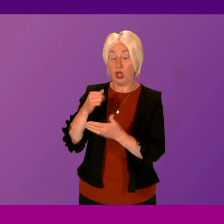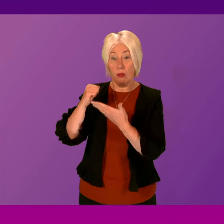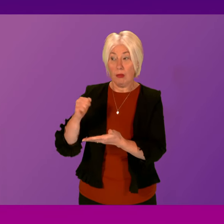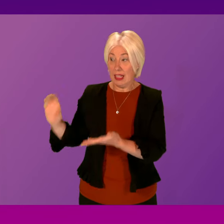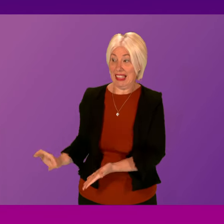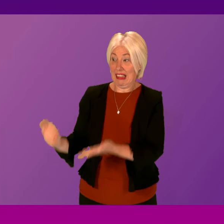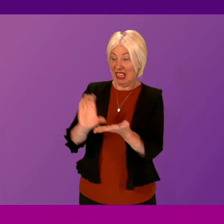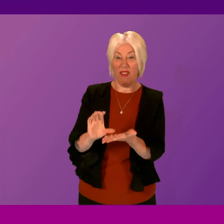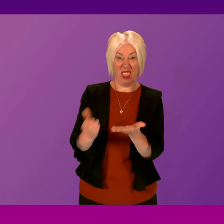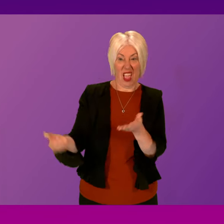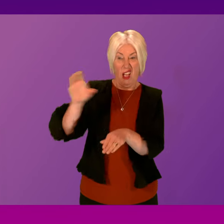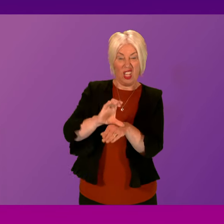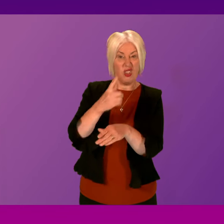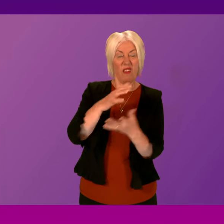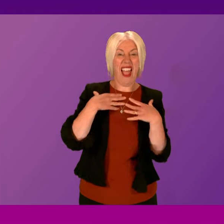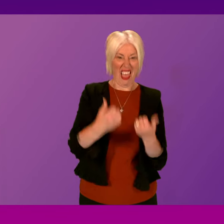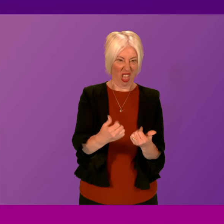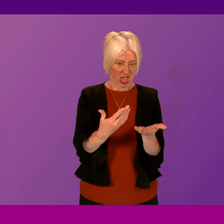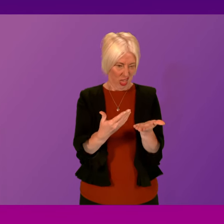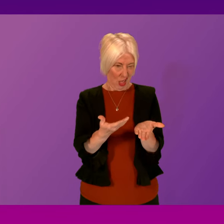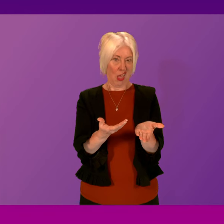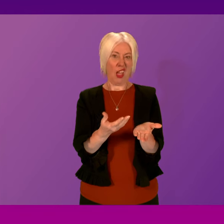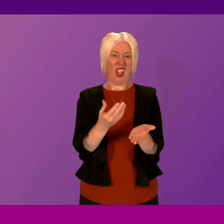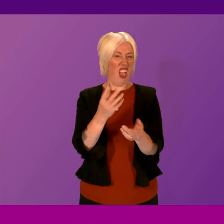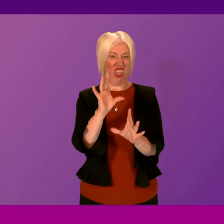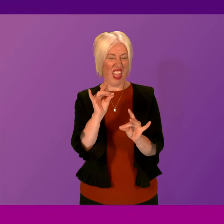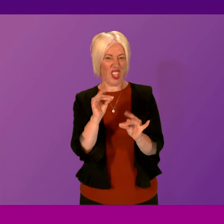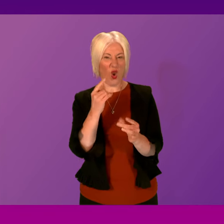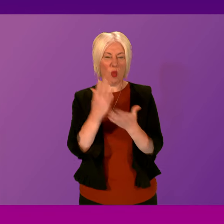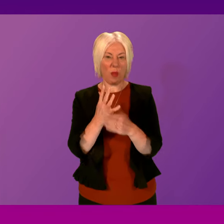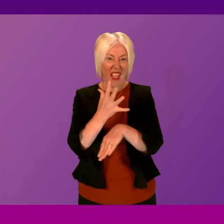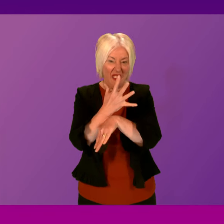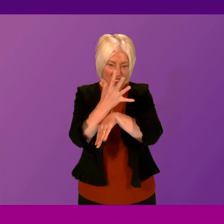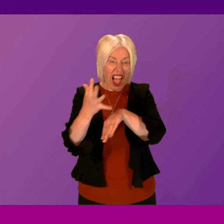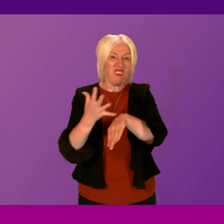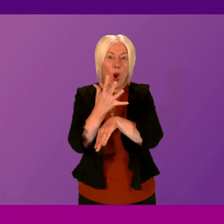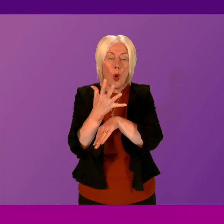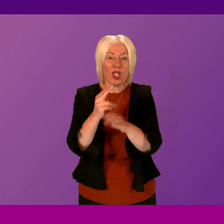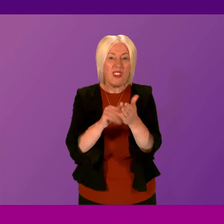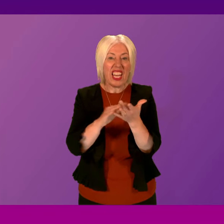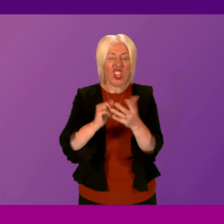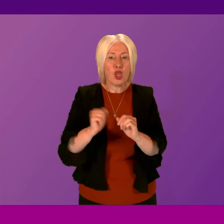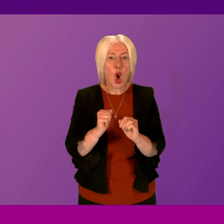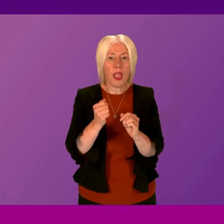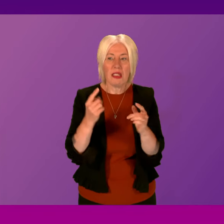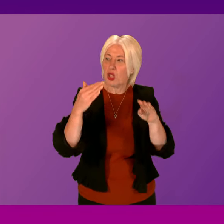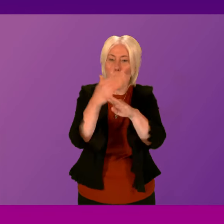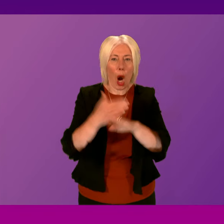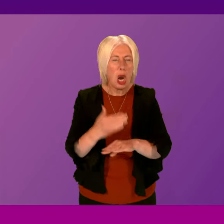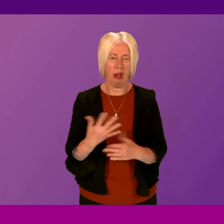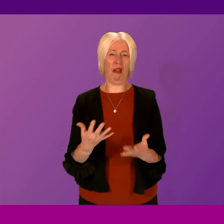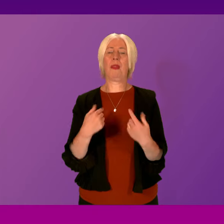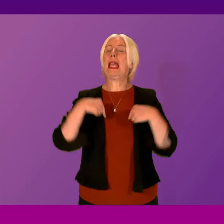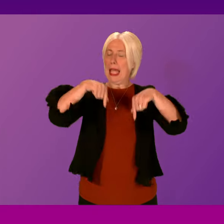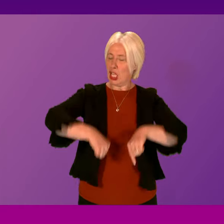consequentials, that would have funded five hours of NHS Scotland activity. We make different